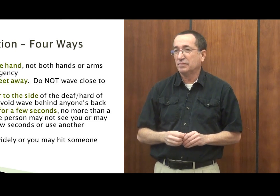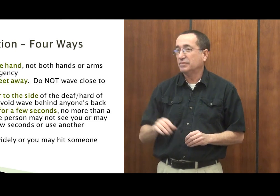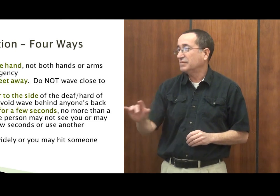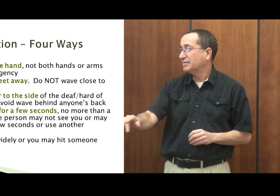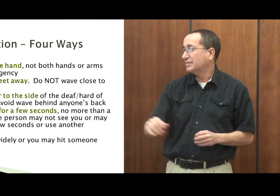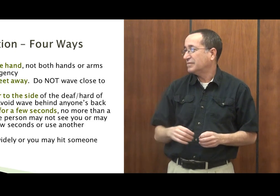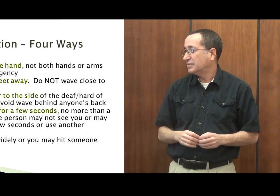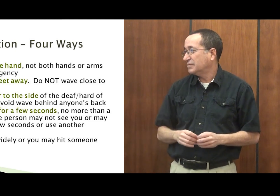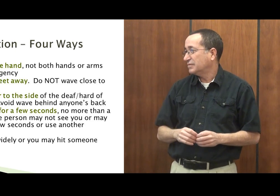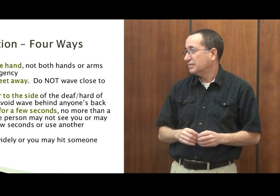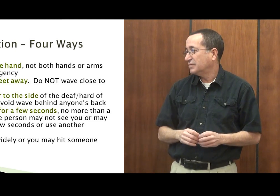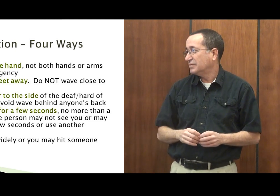Next slide.